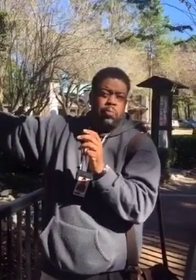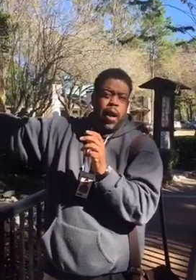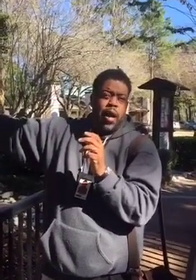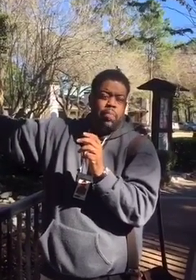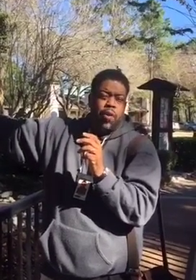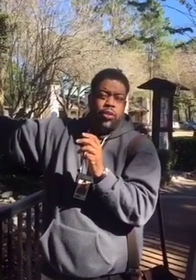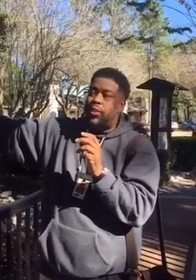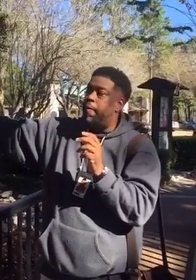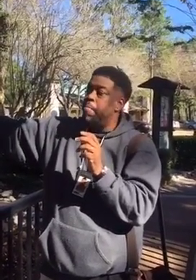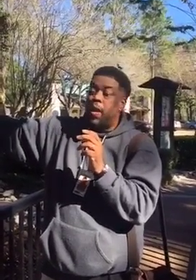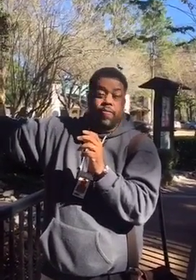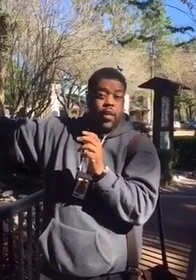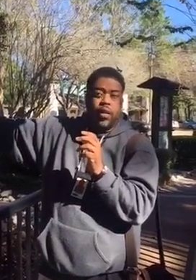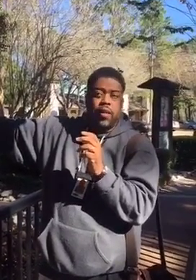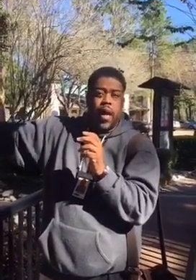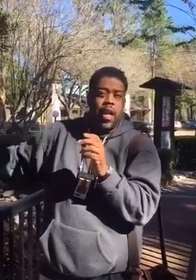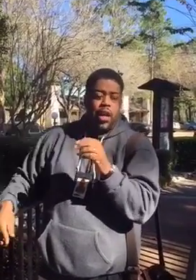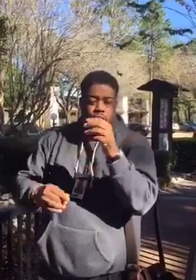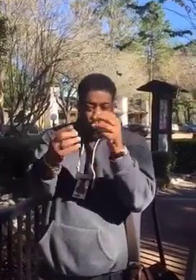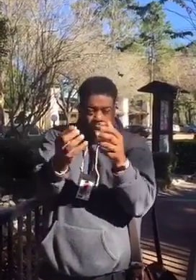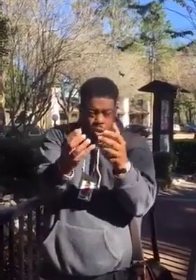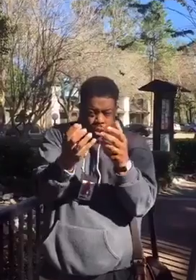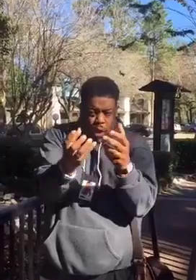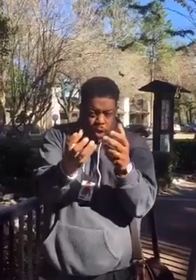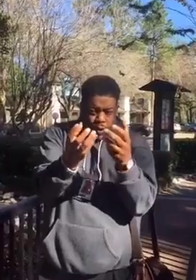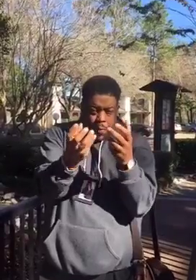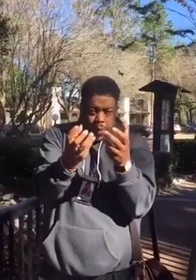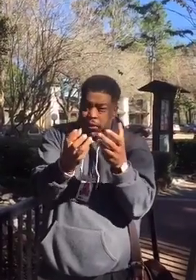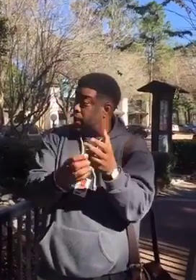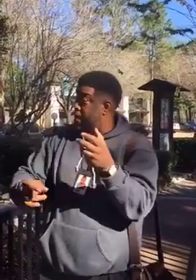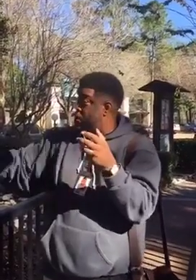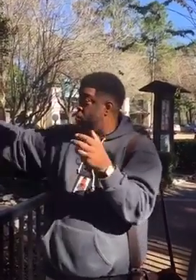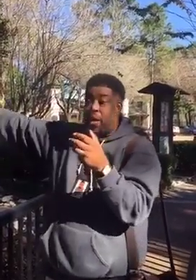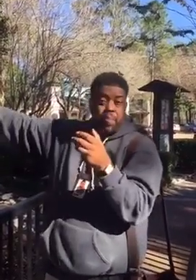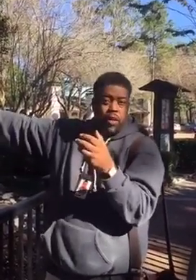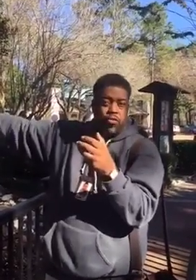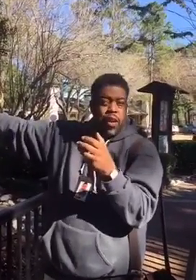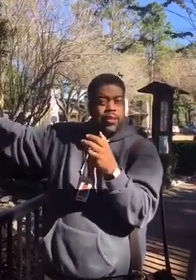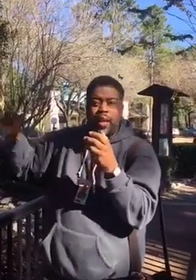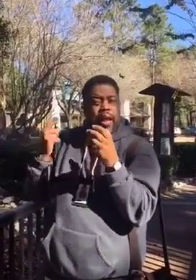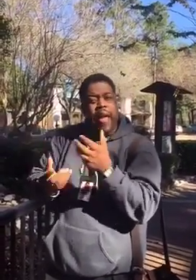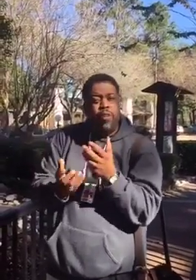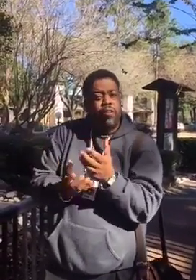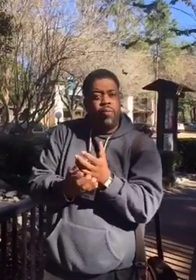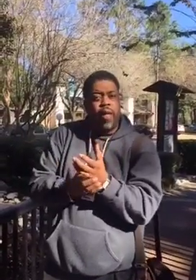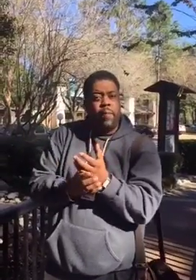is buying and purchasing and things like that, and you want your small supplement to give you that big tree, and it's not able to do that.